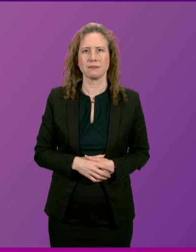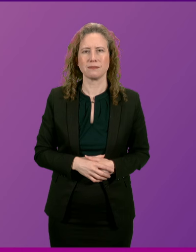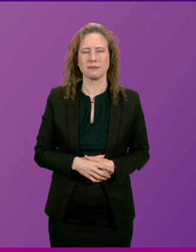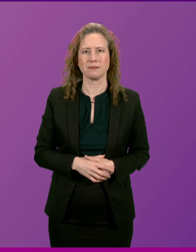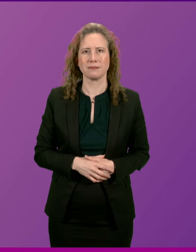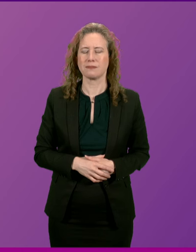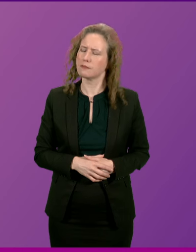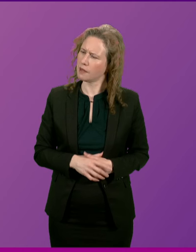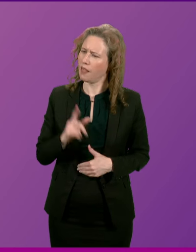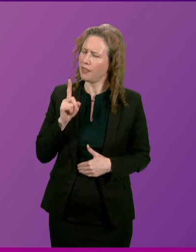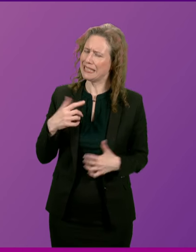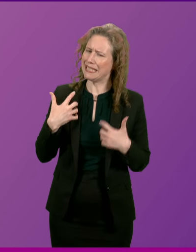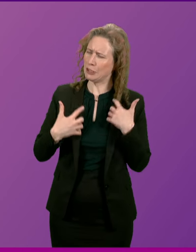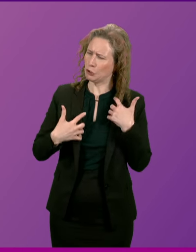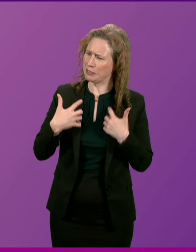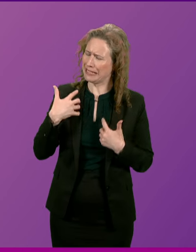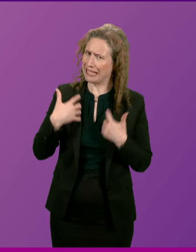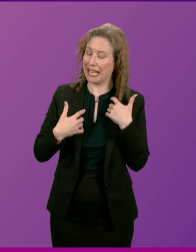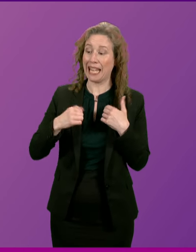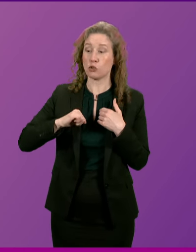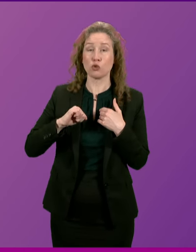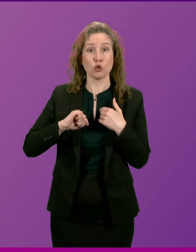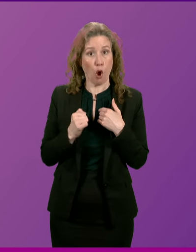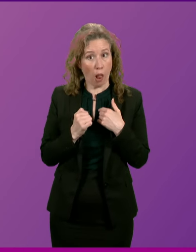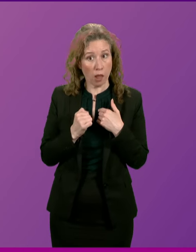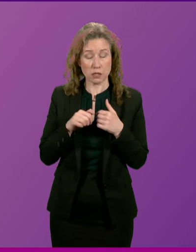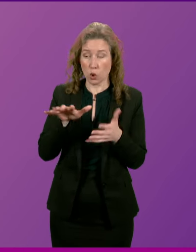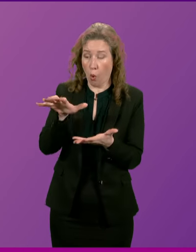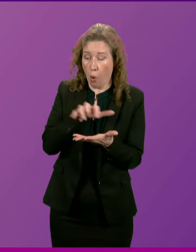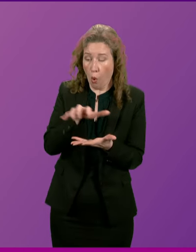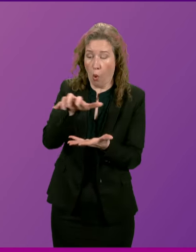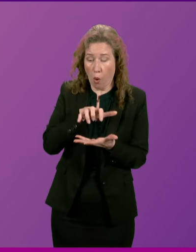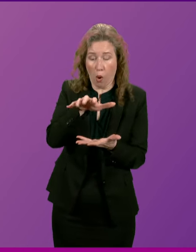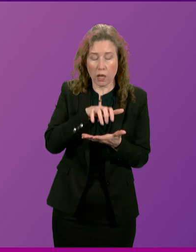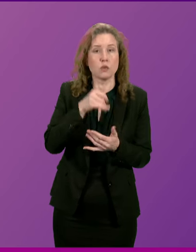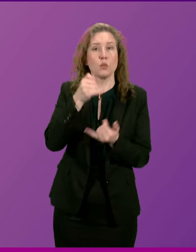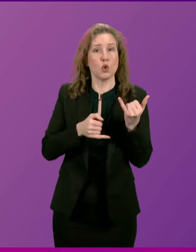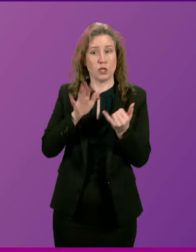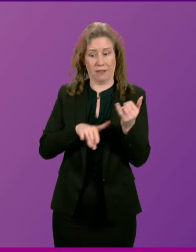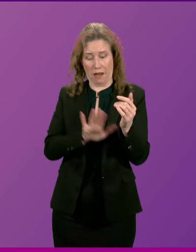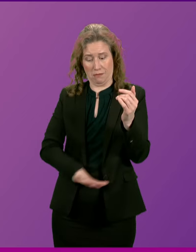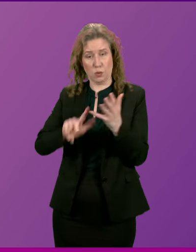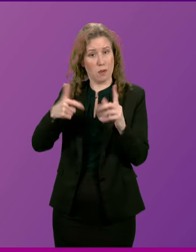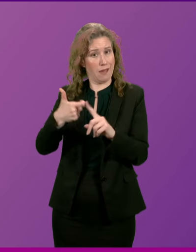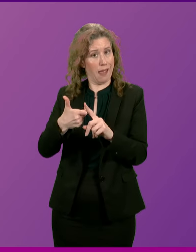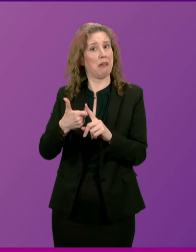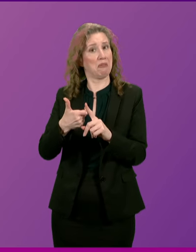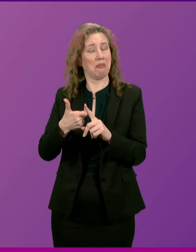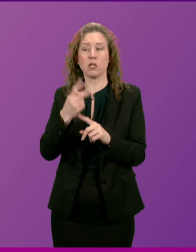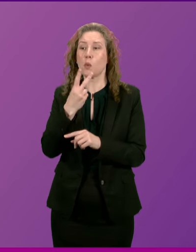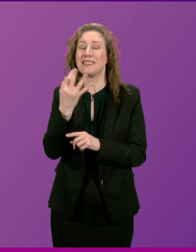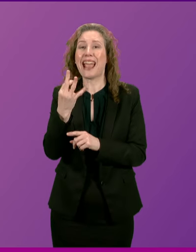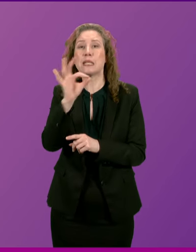Do you know what's interesting is the clawback in Scotland is going to be greater than anywhere else in the UK. The 28%